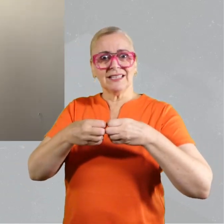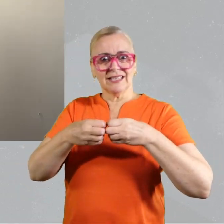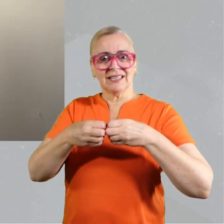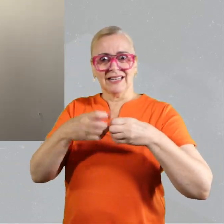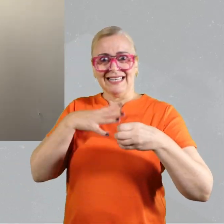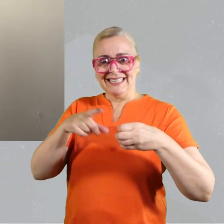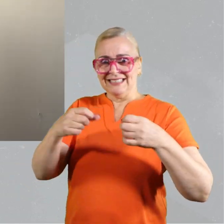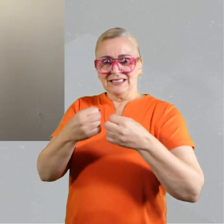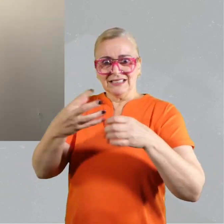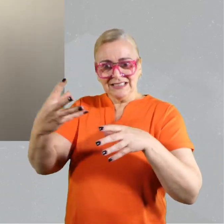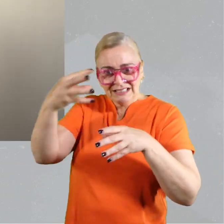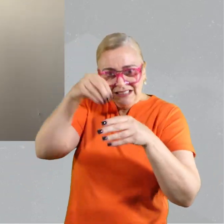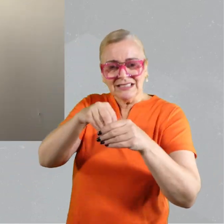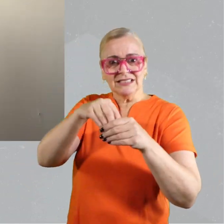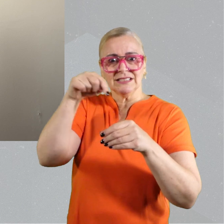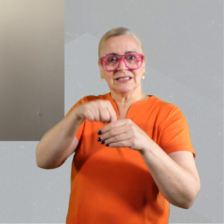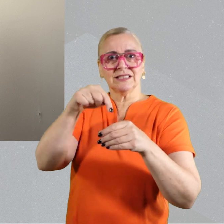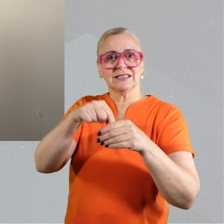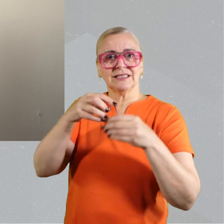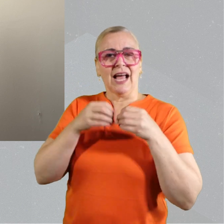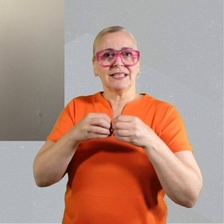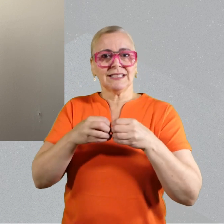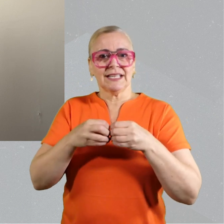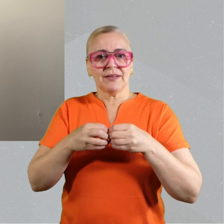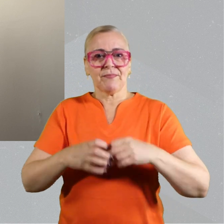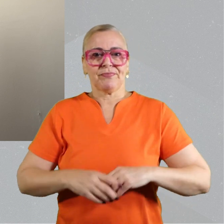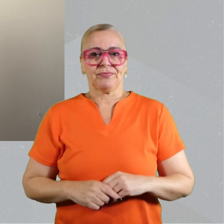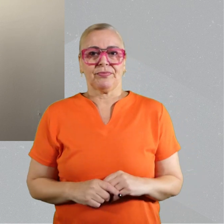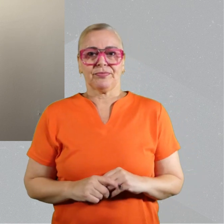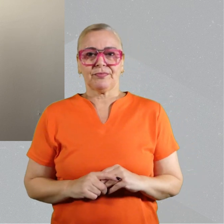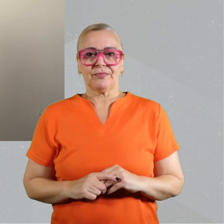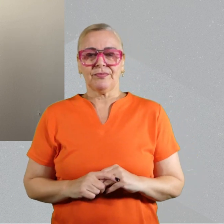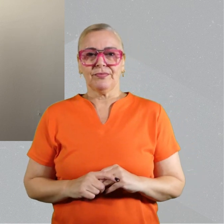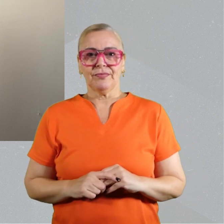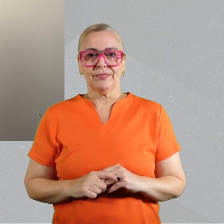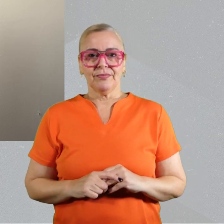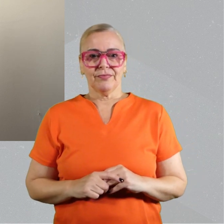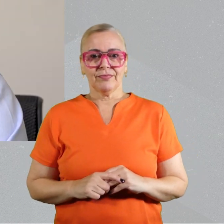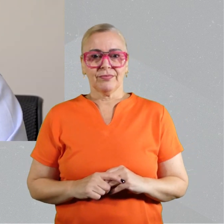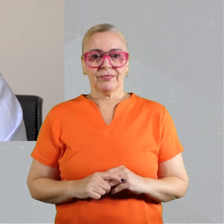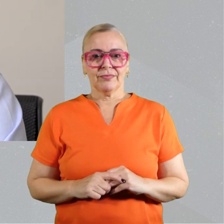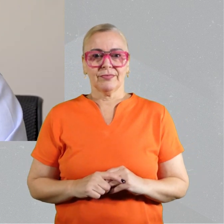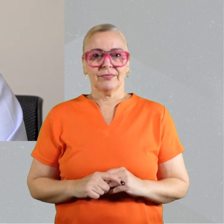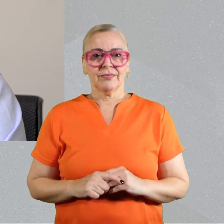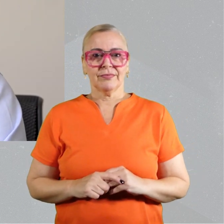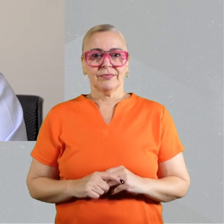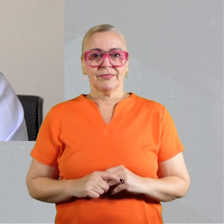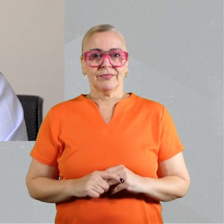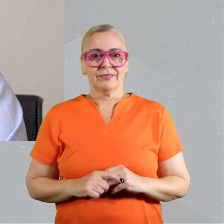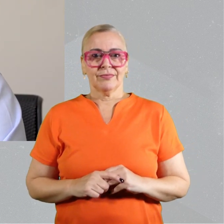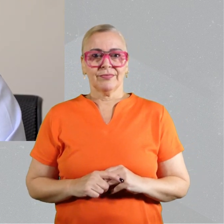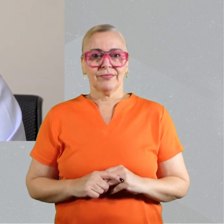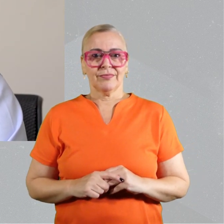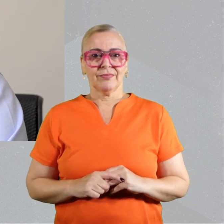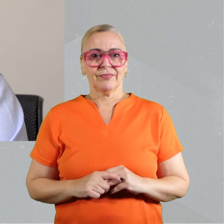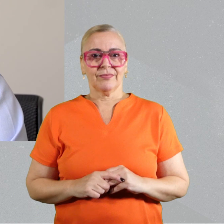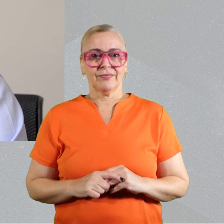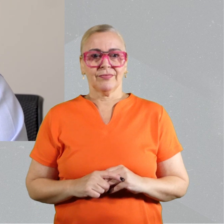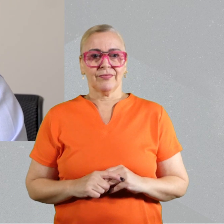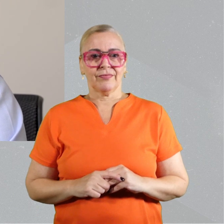want to show the sort of impact that we want to show at a population scale, you have to have enough what's called statistical power in the study.